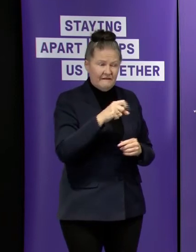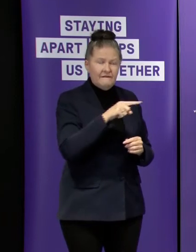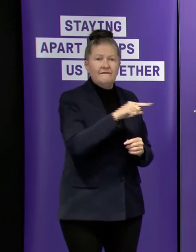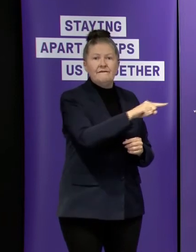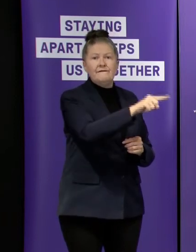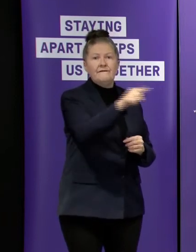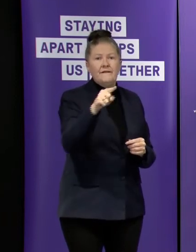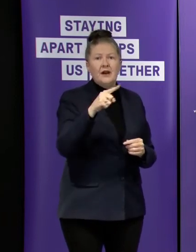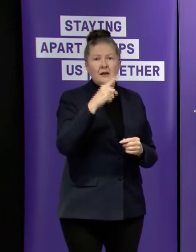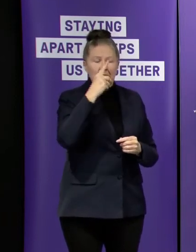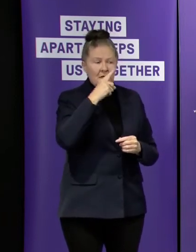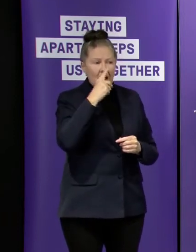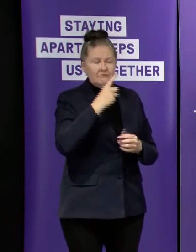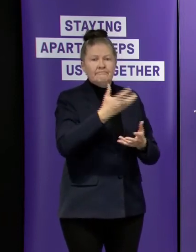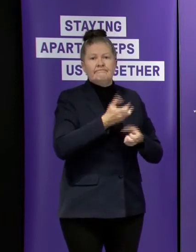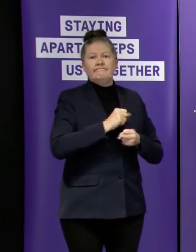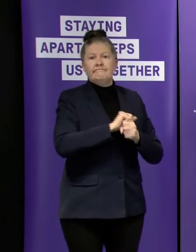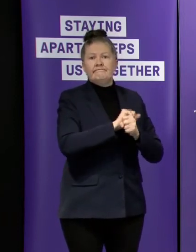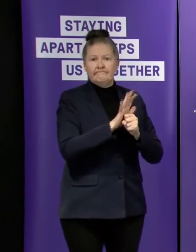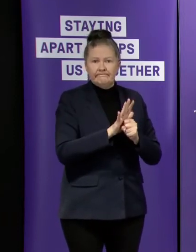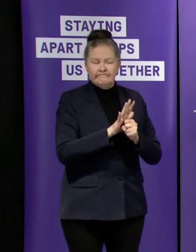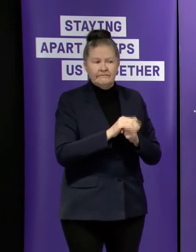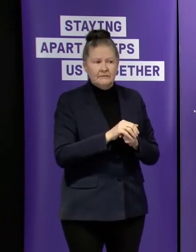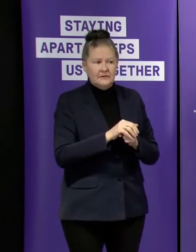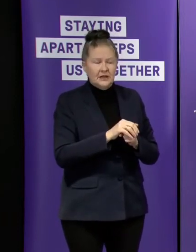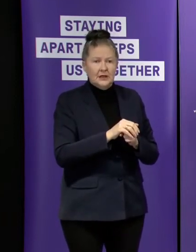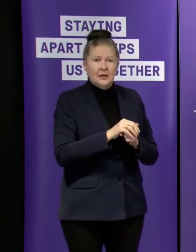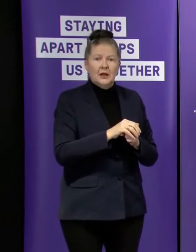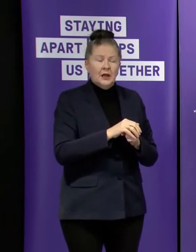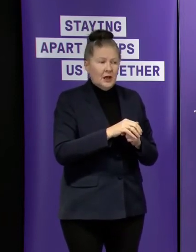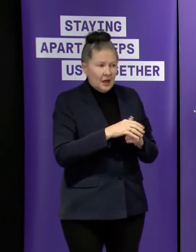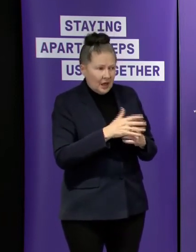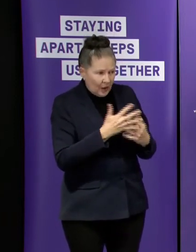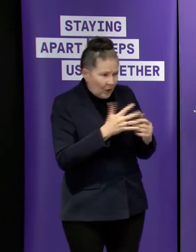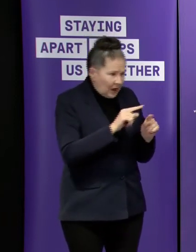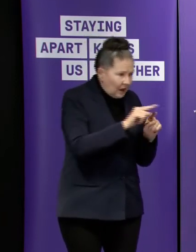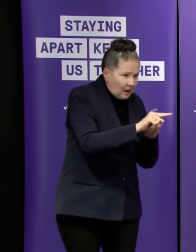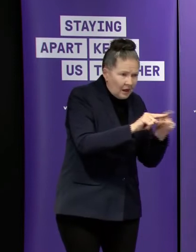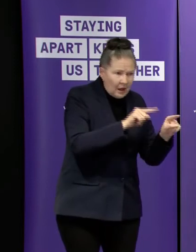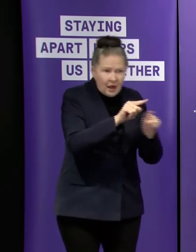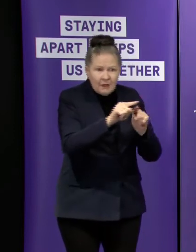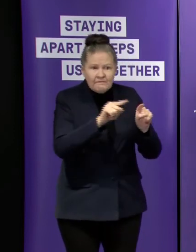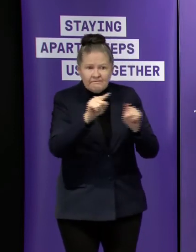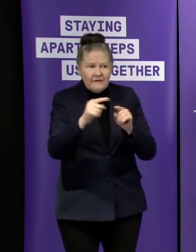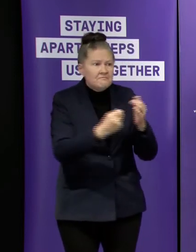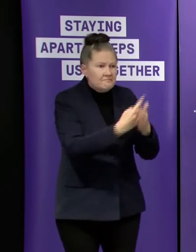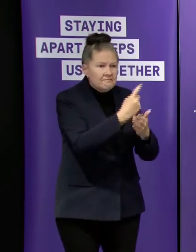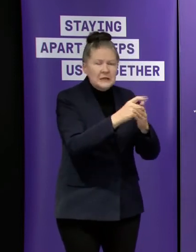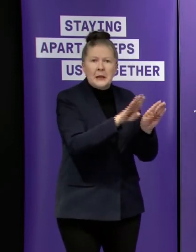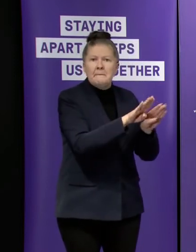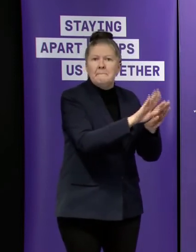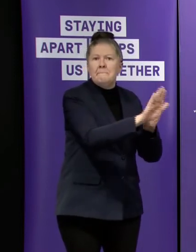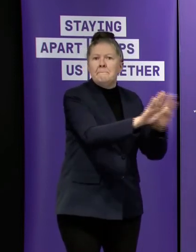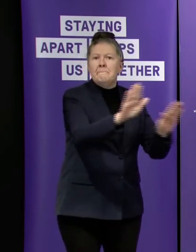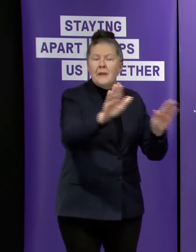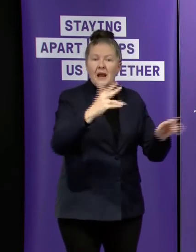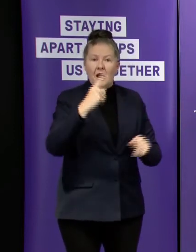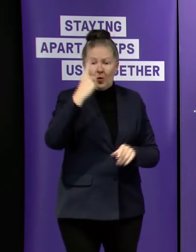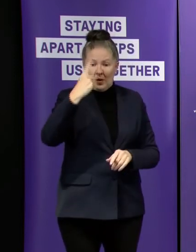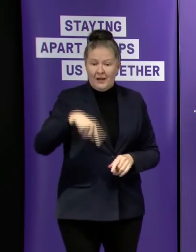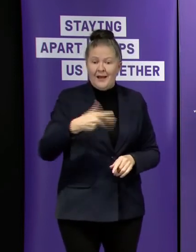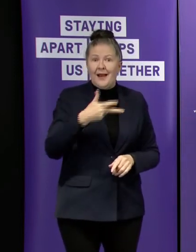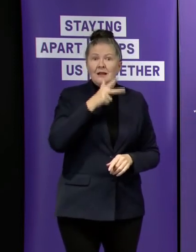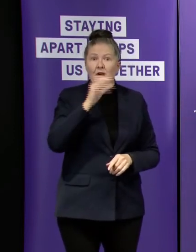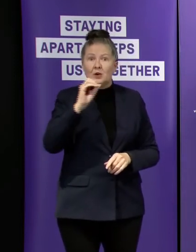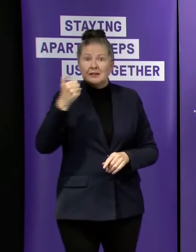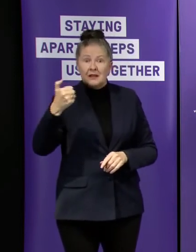cases uh and trends in relation to where they're presenting remain absolutely consistent uh 1806 private